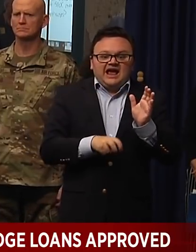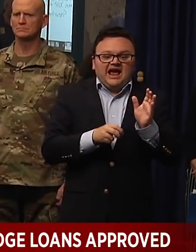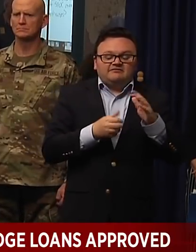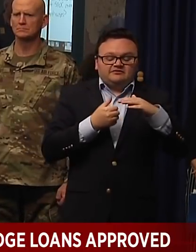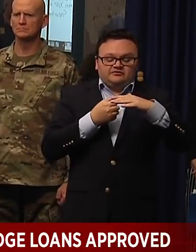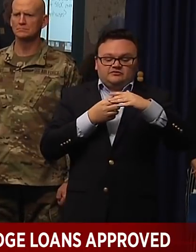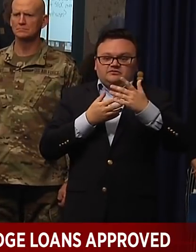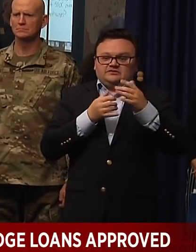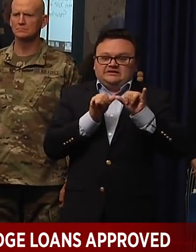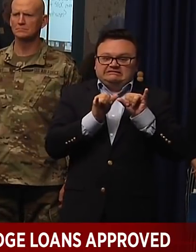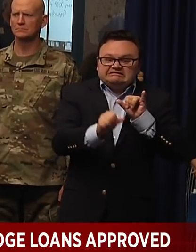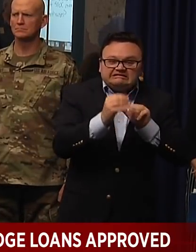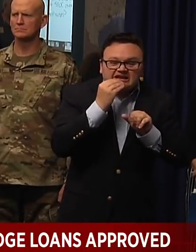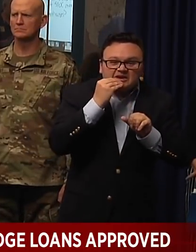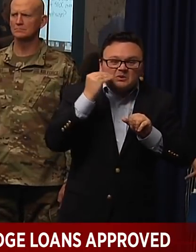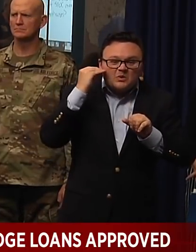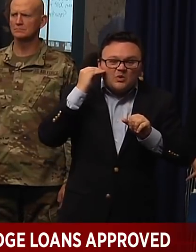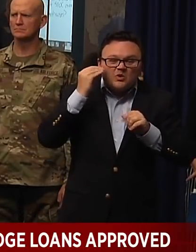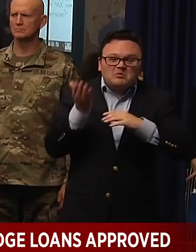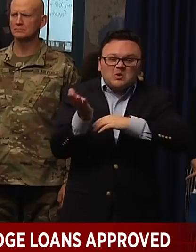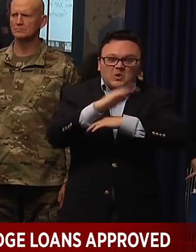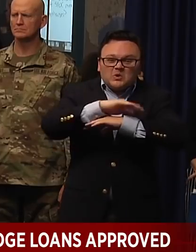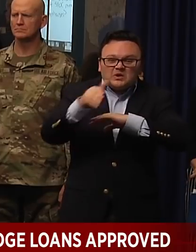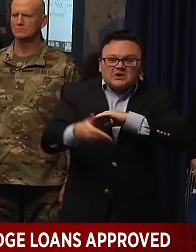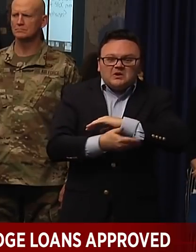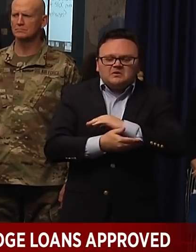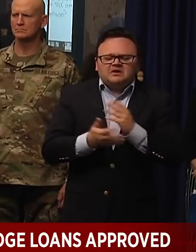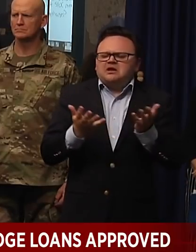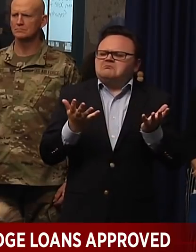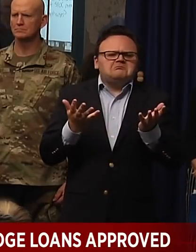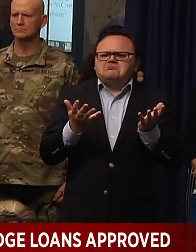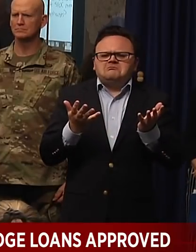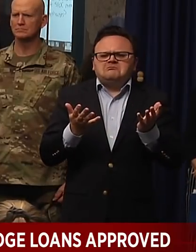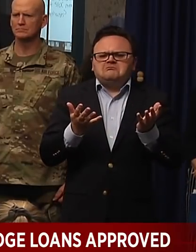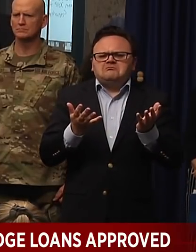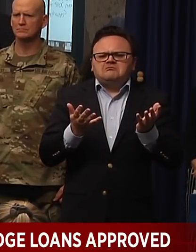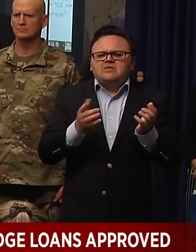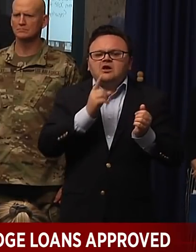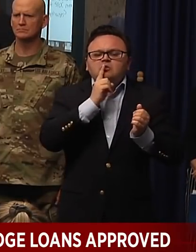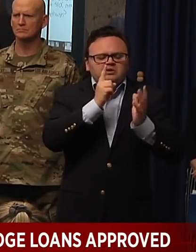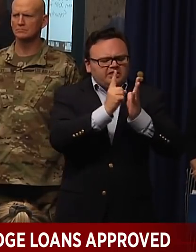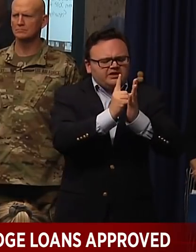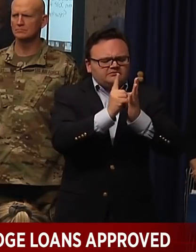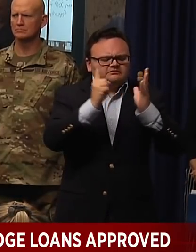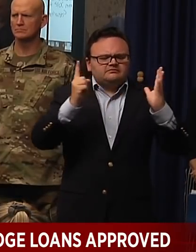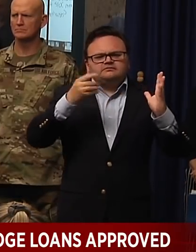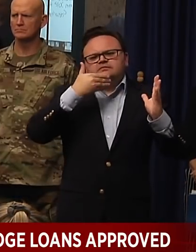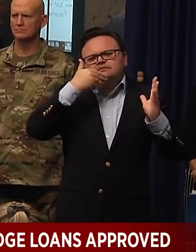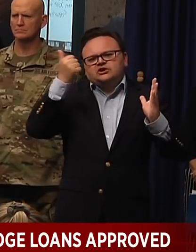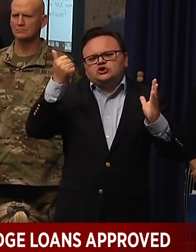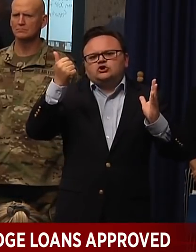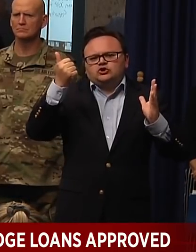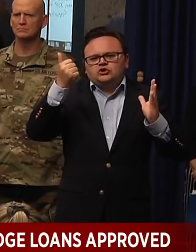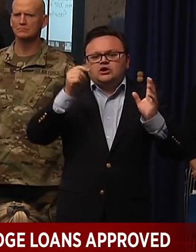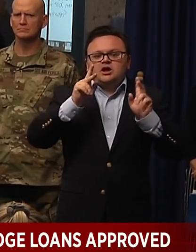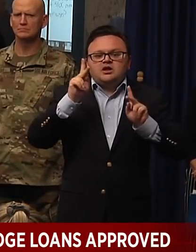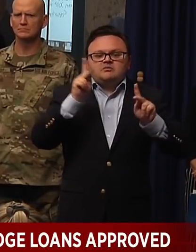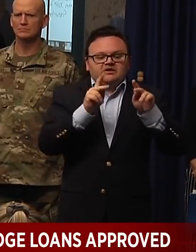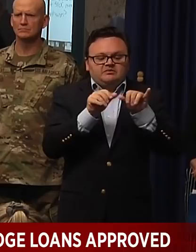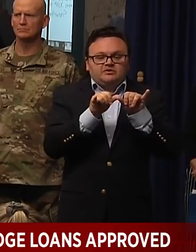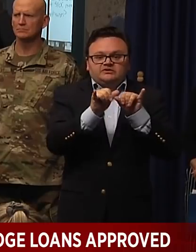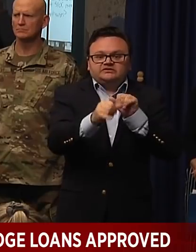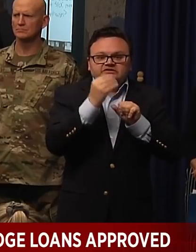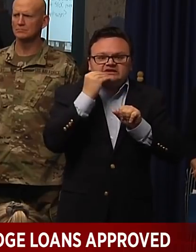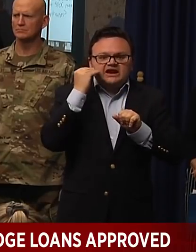day is because I think that that's a more sustainable model. And the more people are shut in, think the more anxious they get. You know, at the